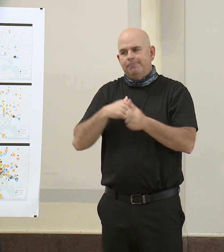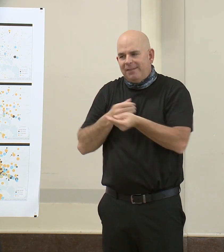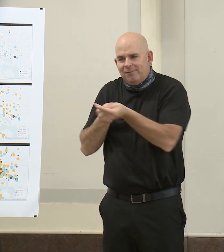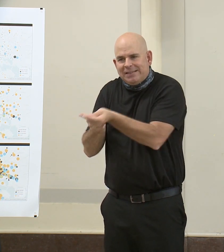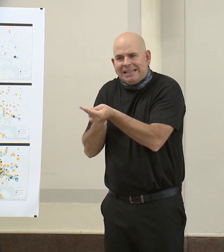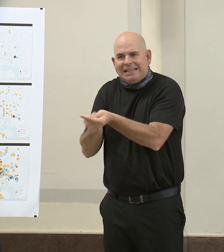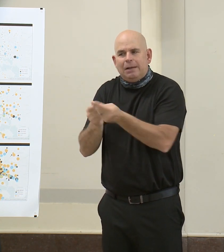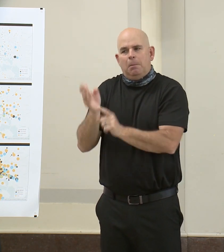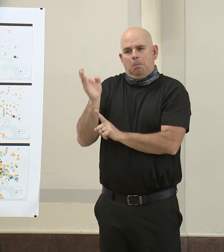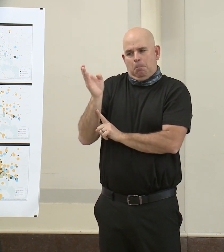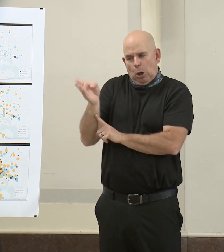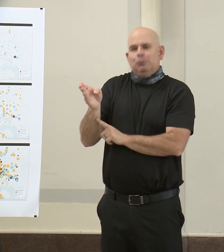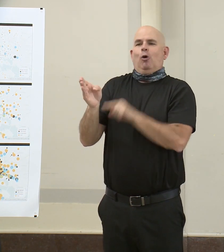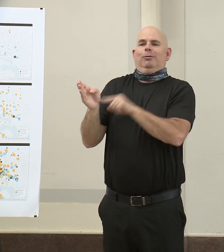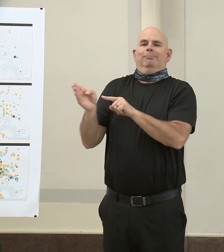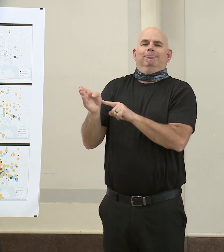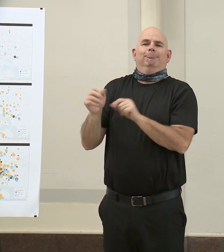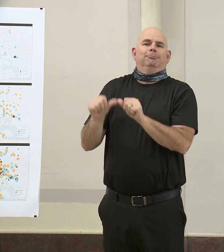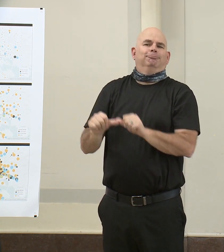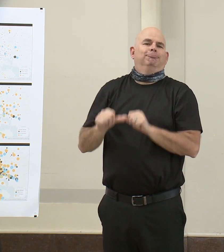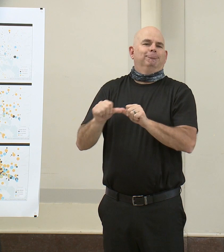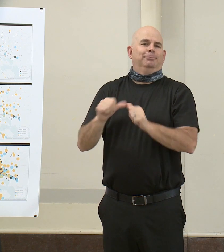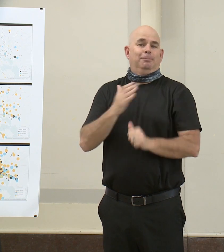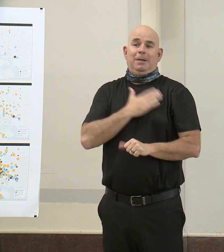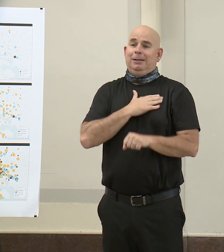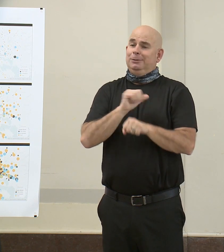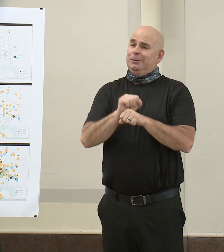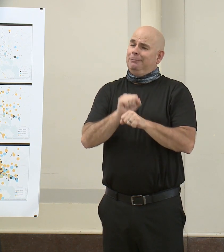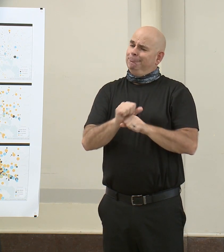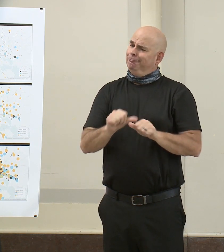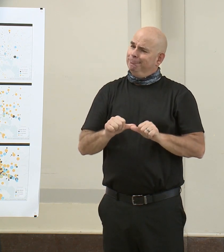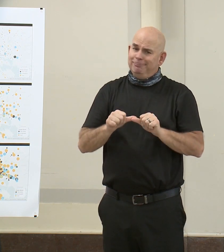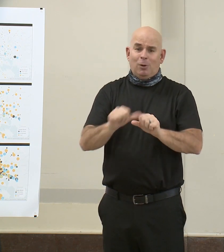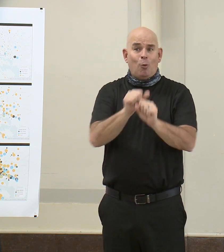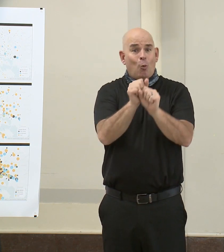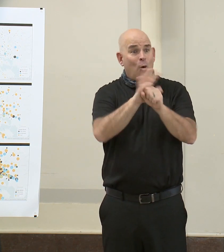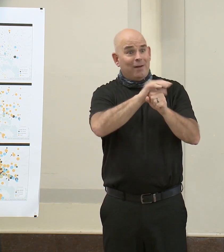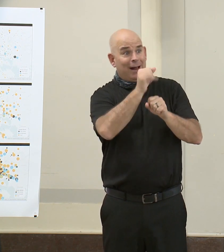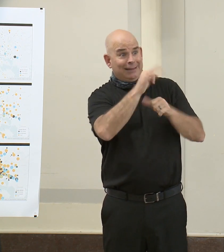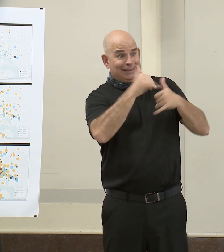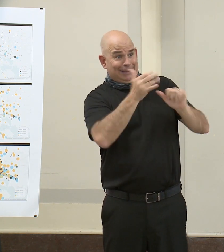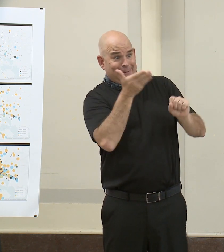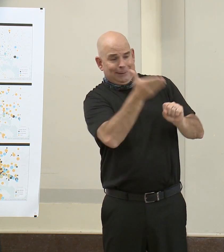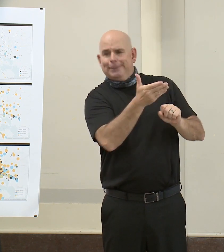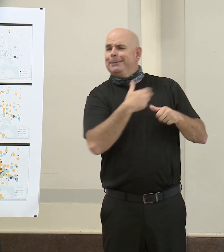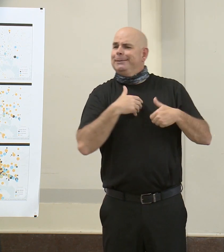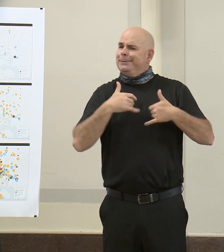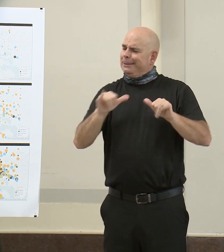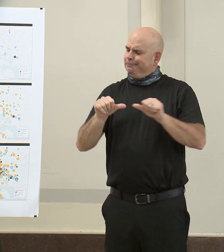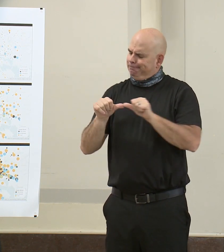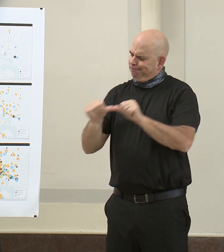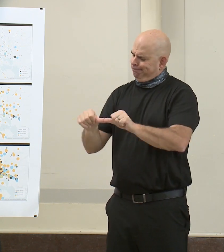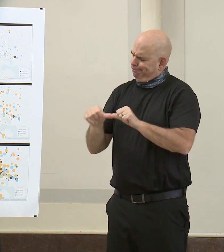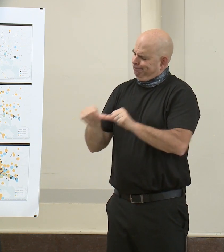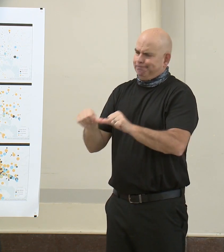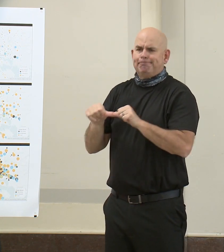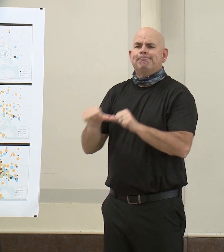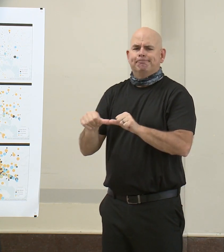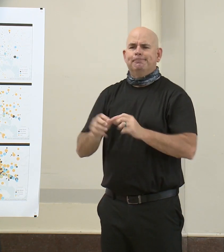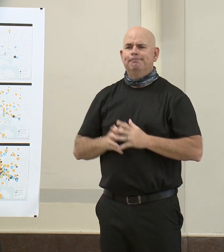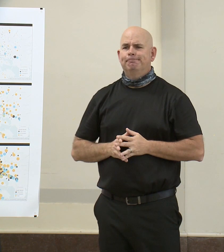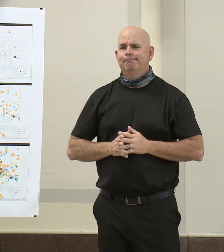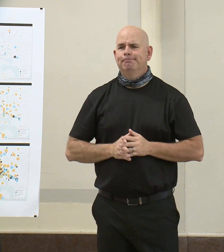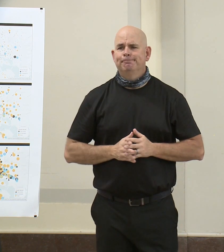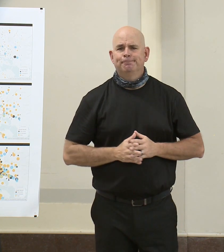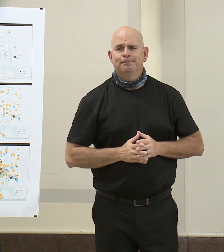will continue our work as the full impact of the pandemic is unknown. I want to thank you, Mayor Young, for your